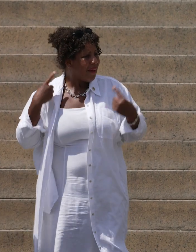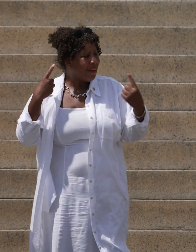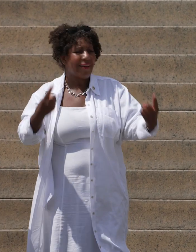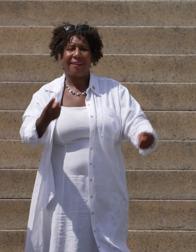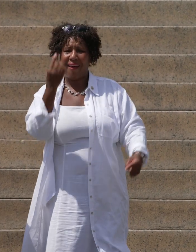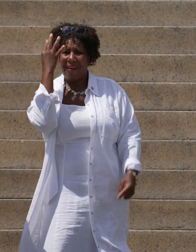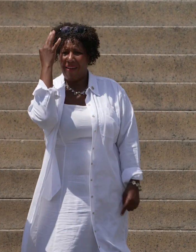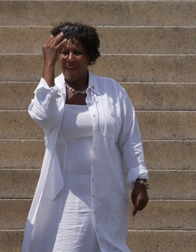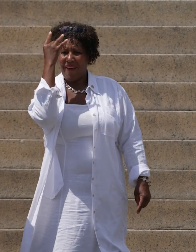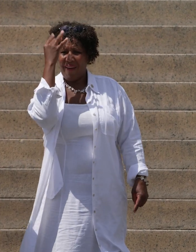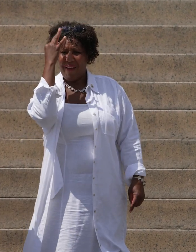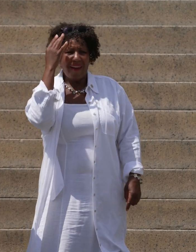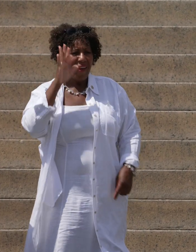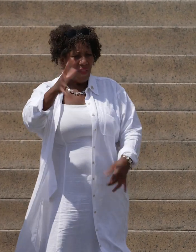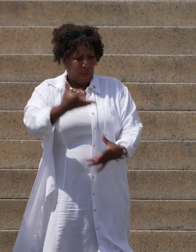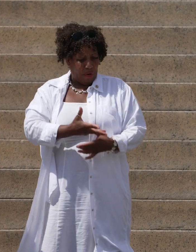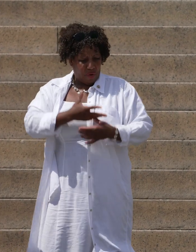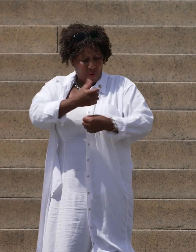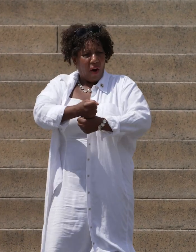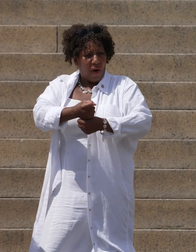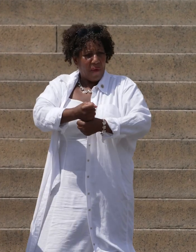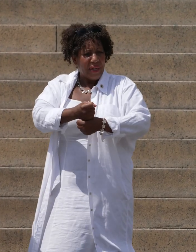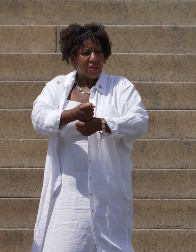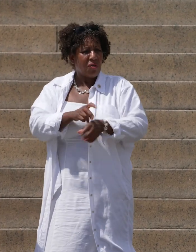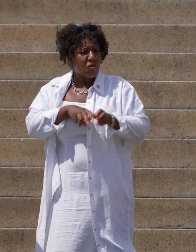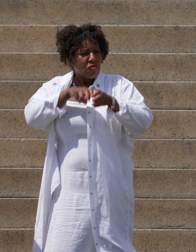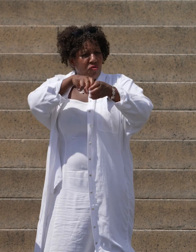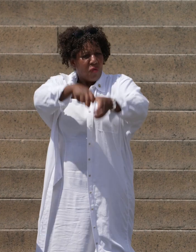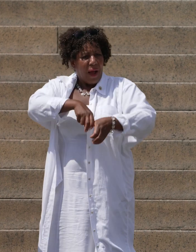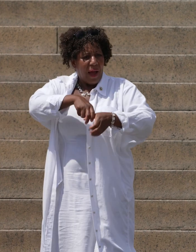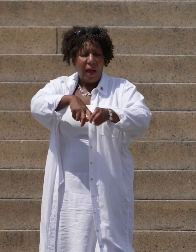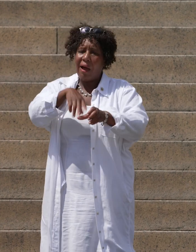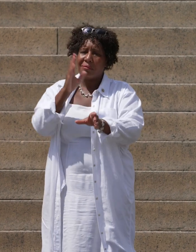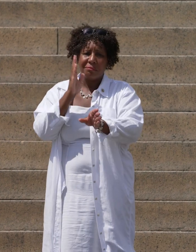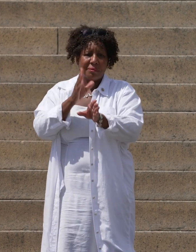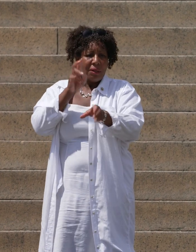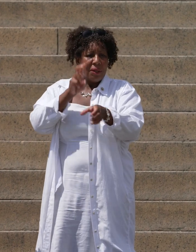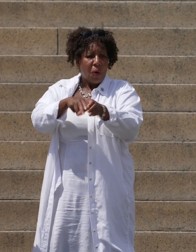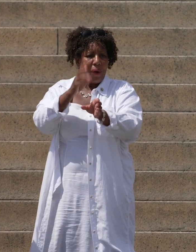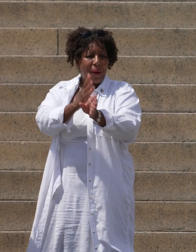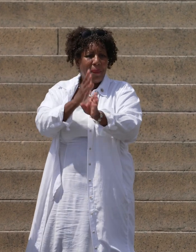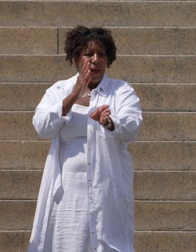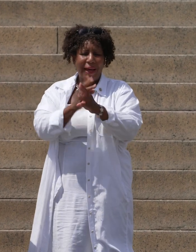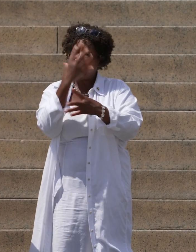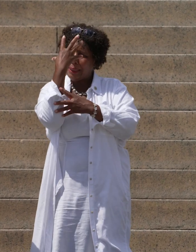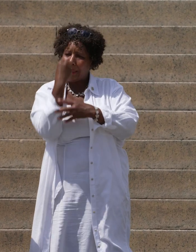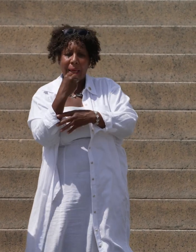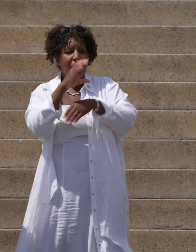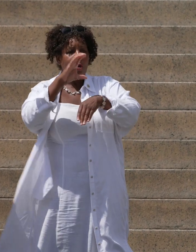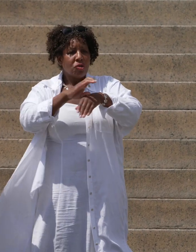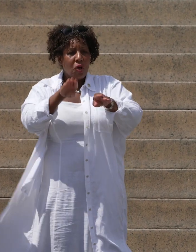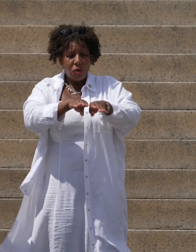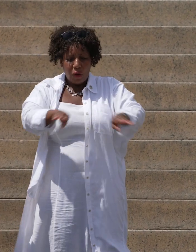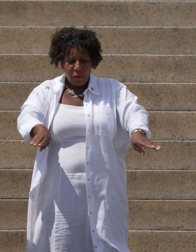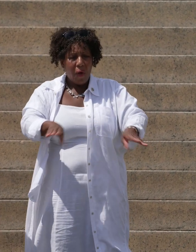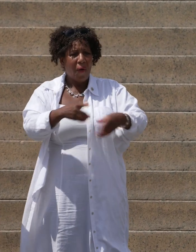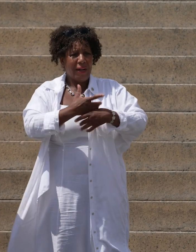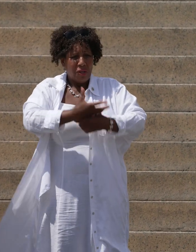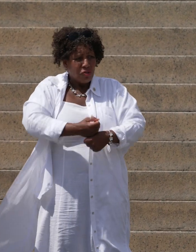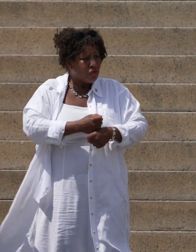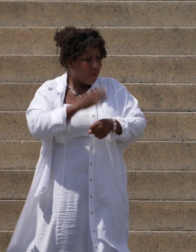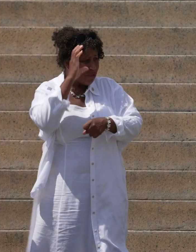about their courage to hitch rides, board buses, sleep on church floors, trust